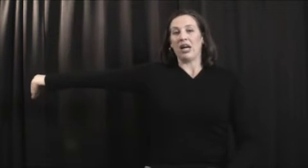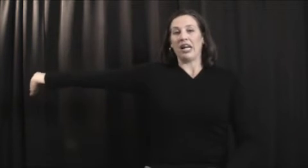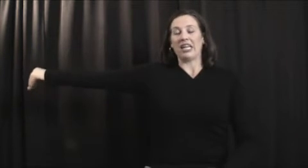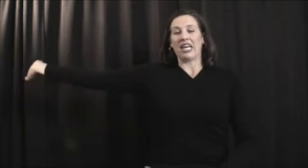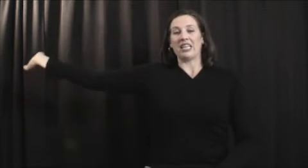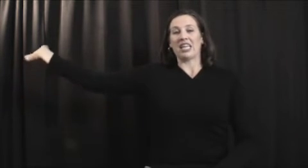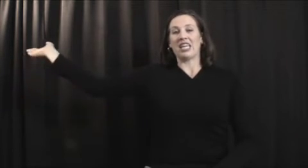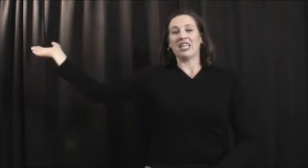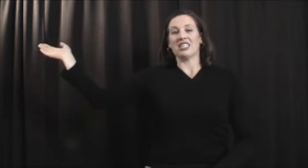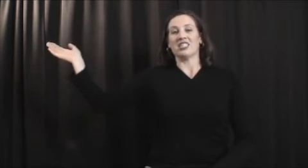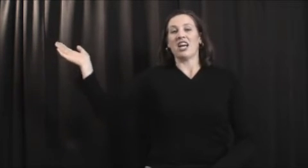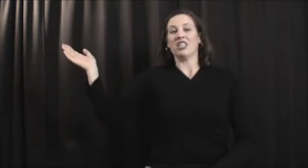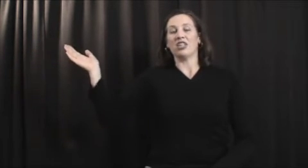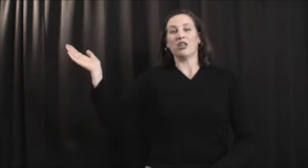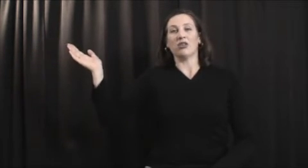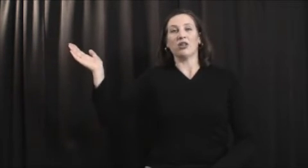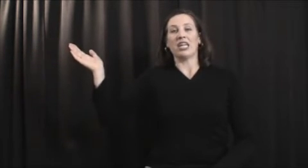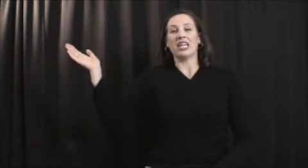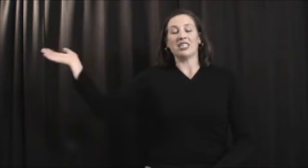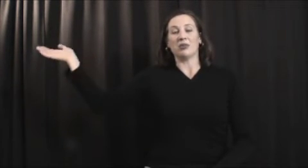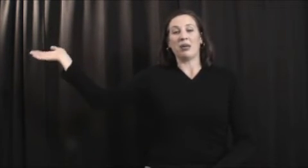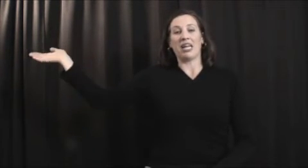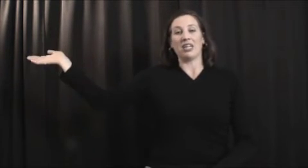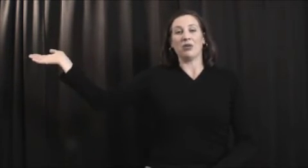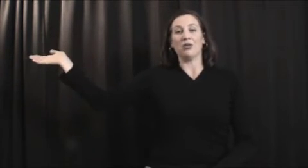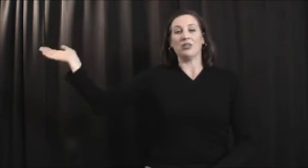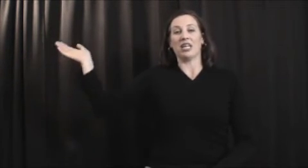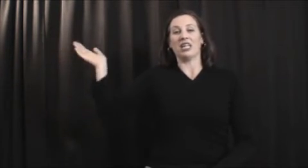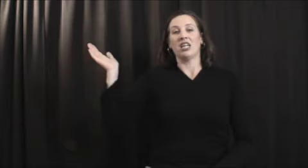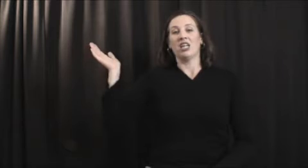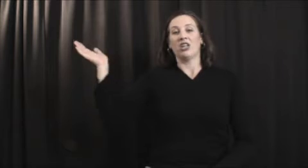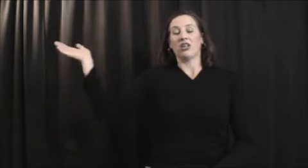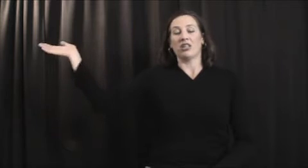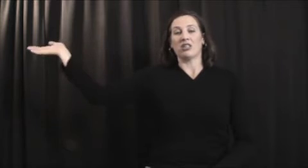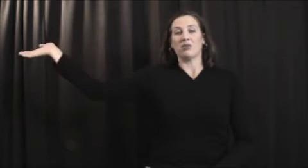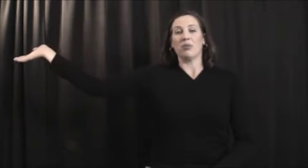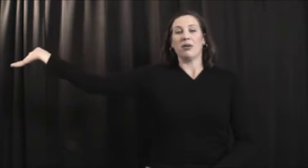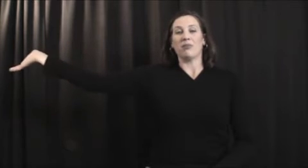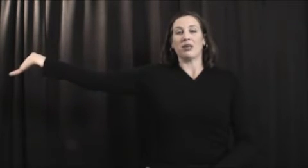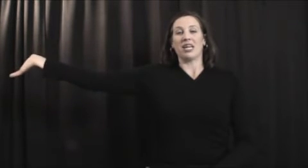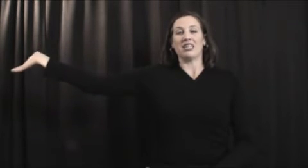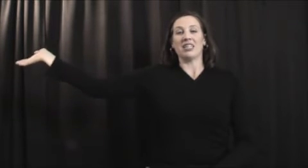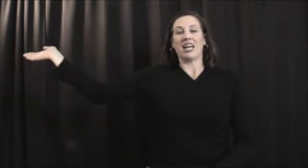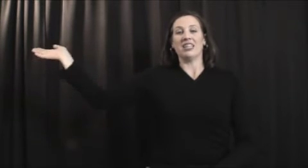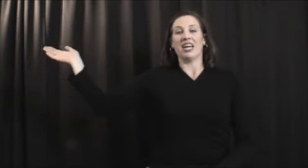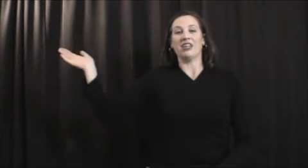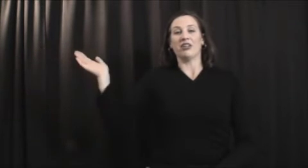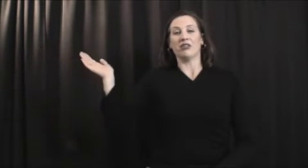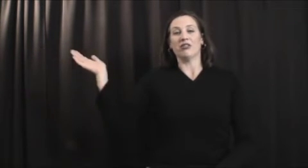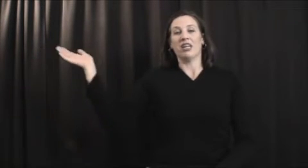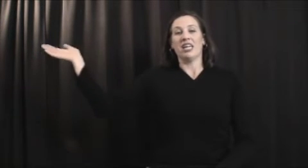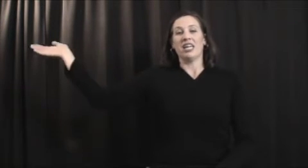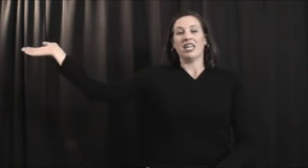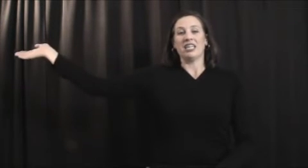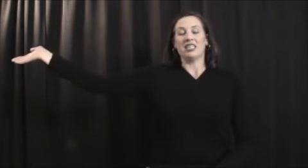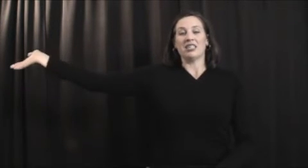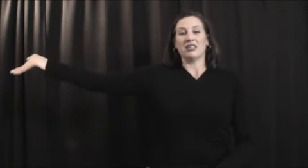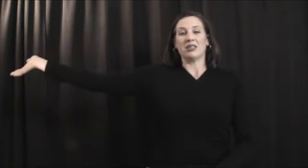Again, the key is not to go into pain and hold it. You're going to just pump and glide that nerve into the